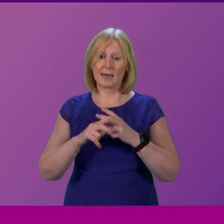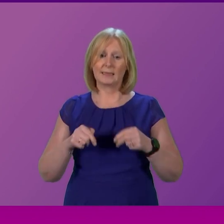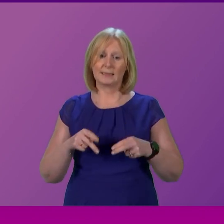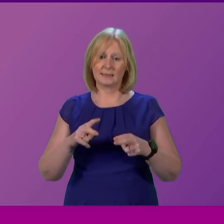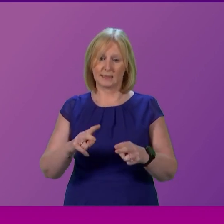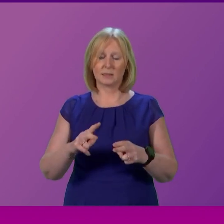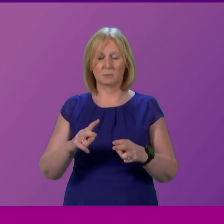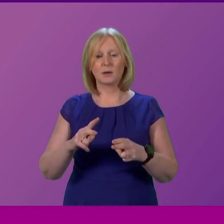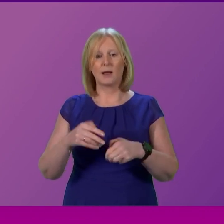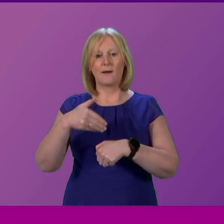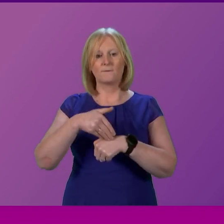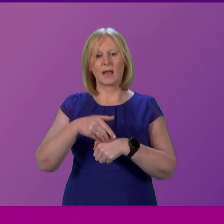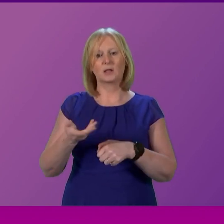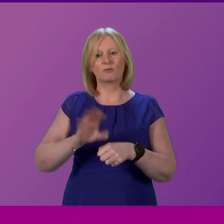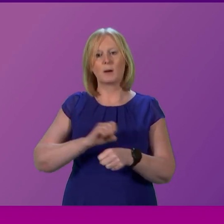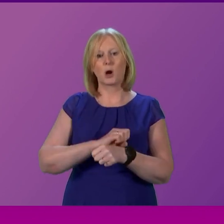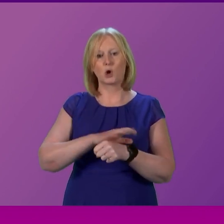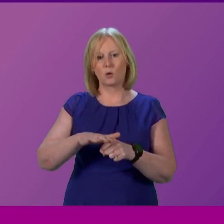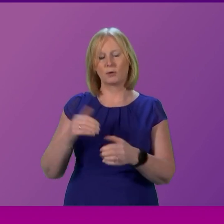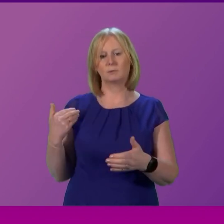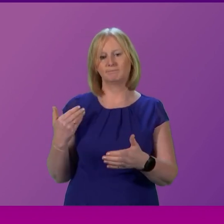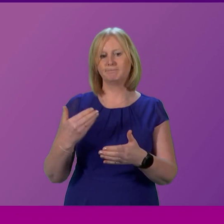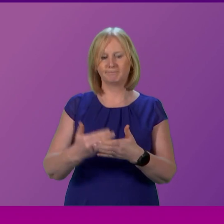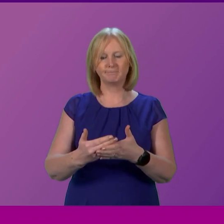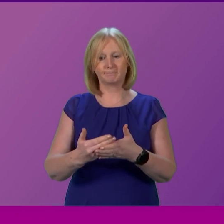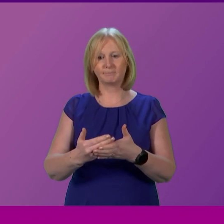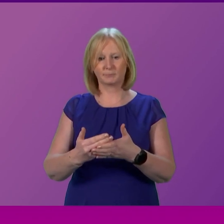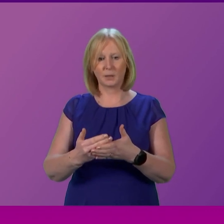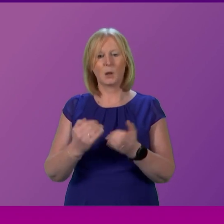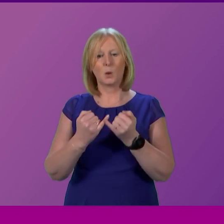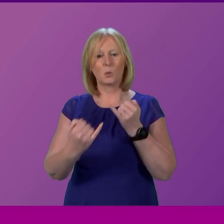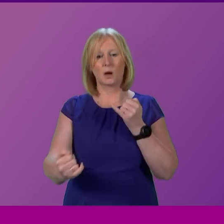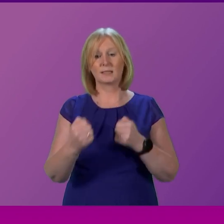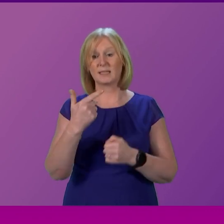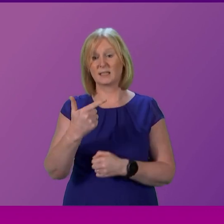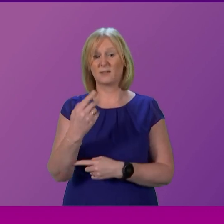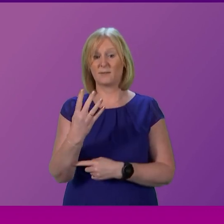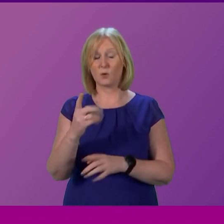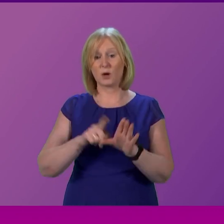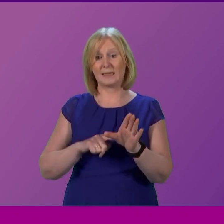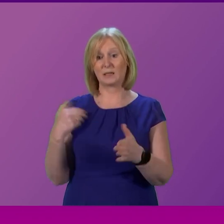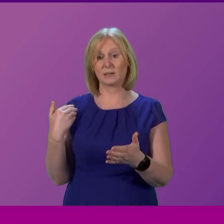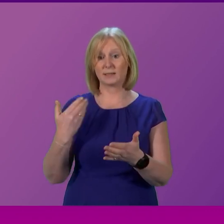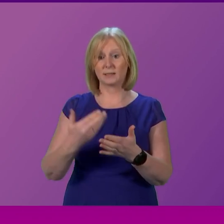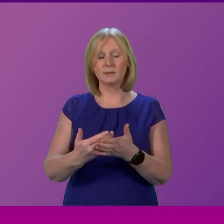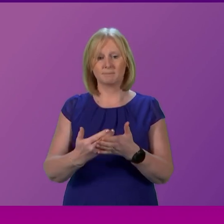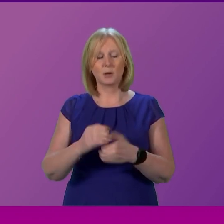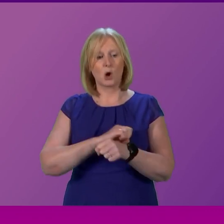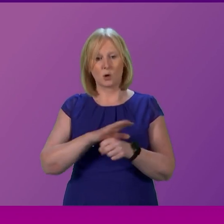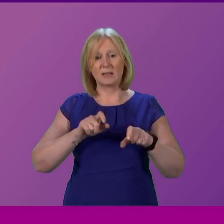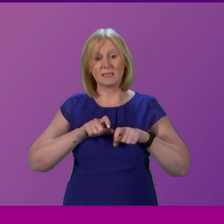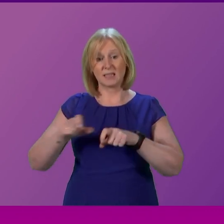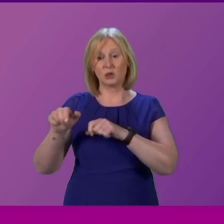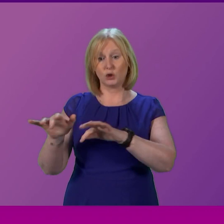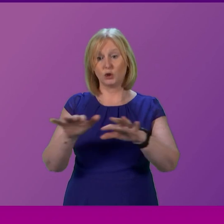impacts of the pandemic, the biggest challenge our NHS has faced in its 74-year existence. COVID remains a pressure on our health